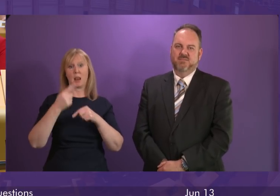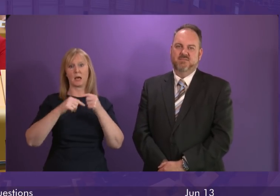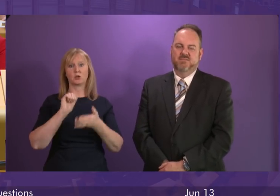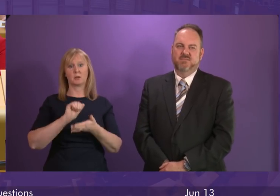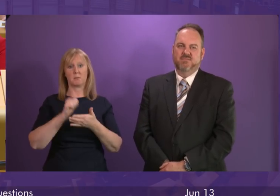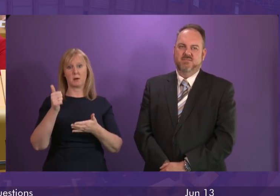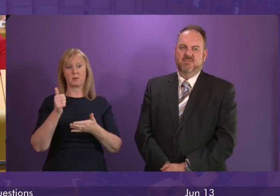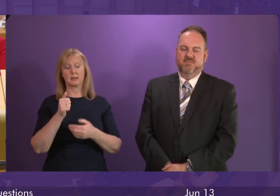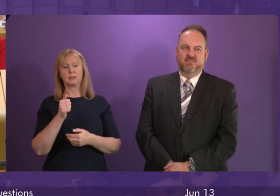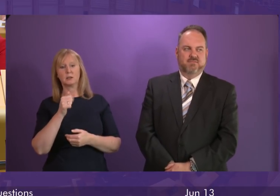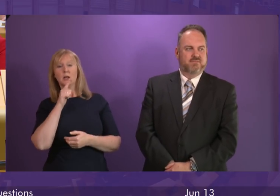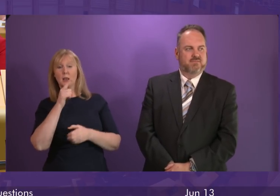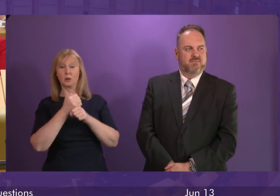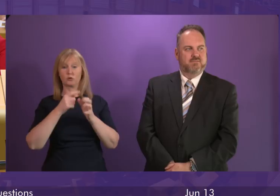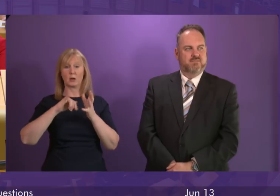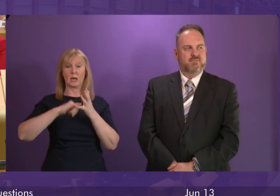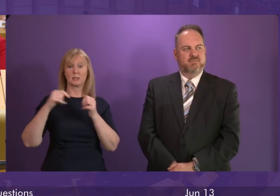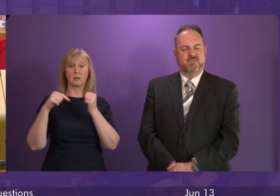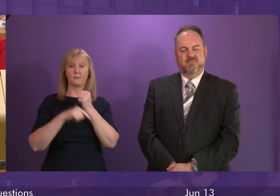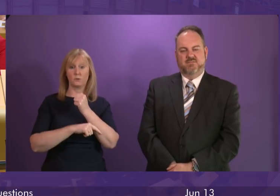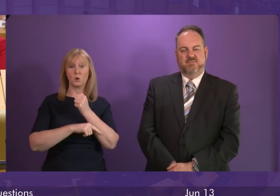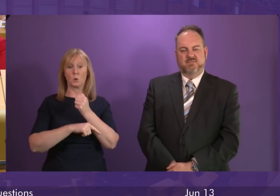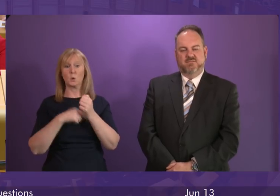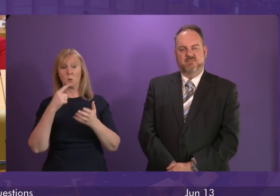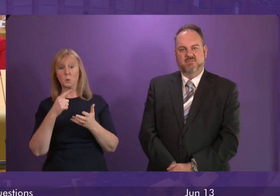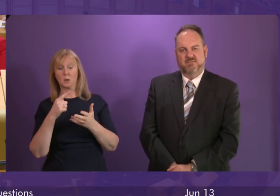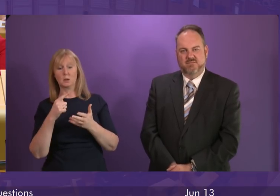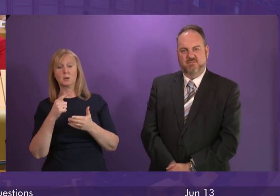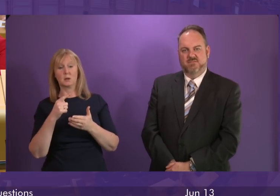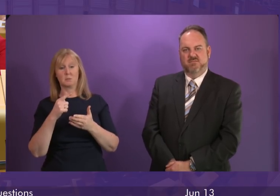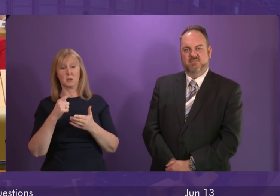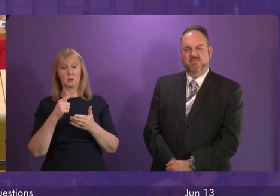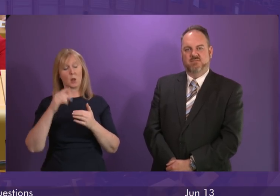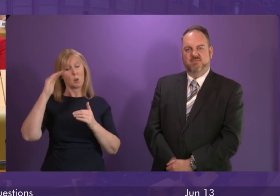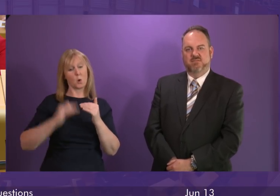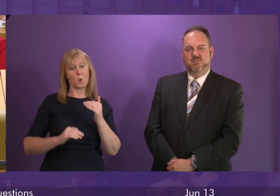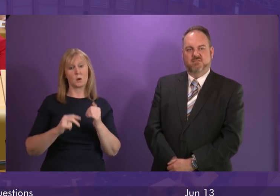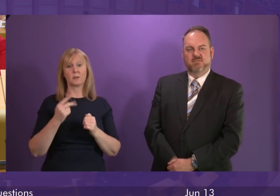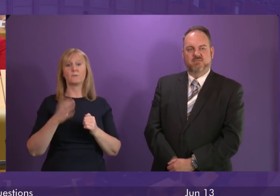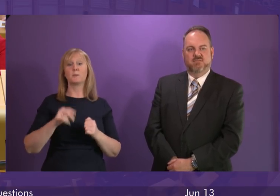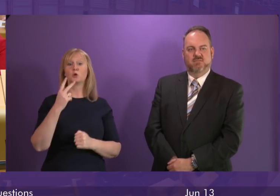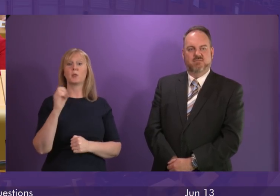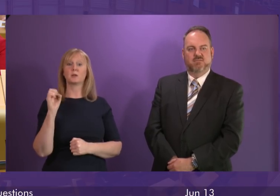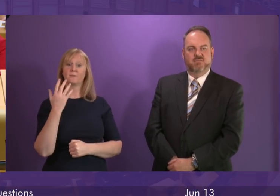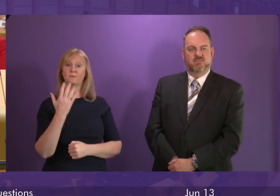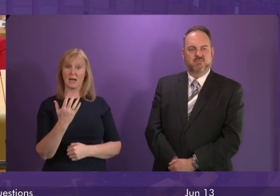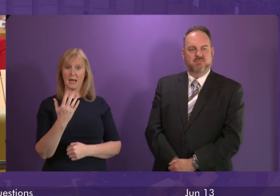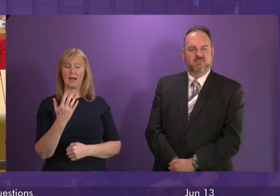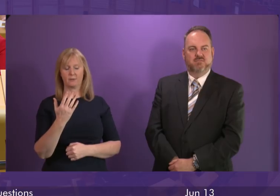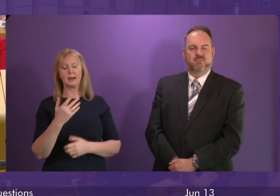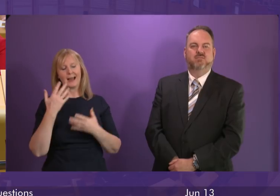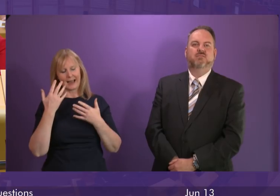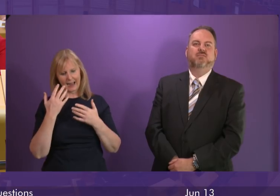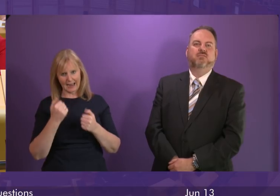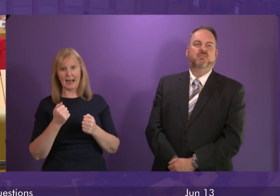they show Scotland's fuel poverty rate at the lowest recorded rate since 2005. But we have work to do,